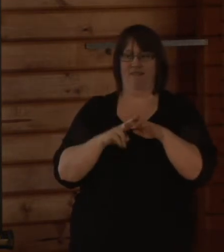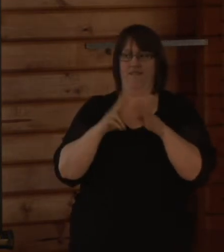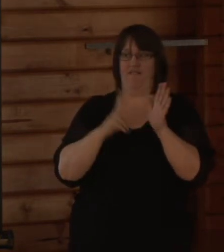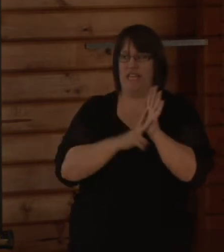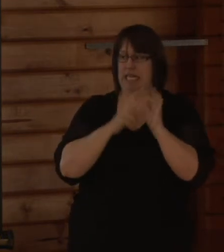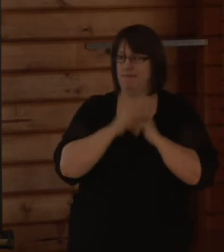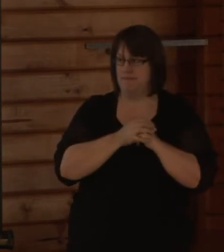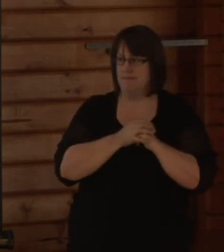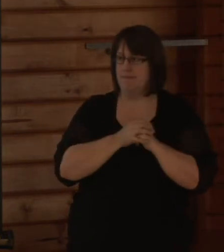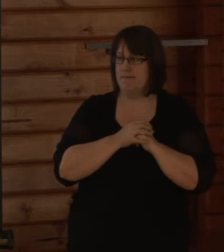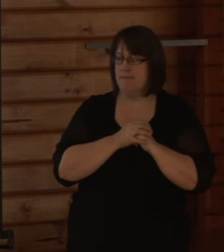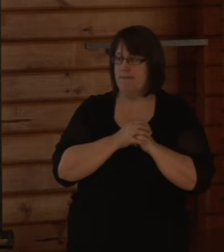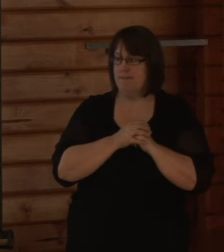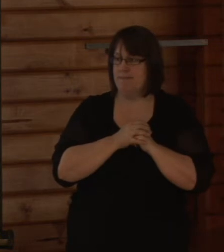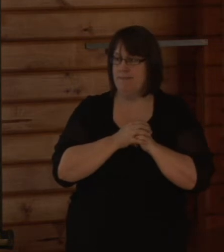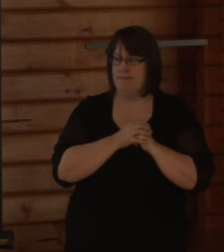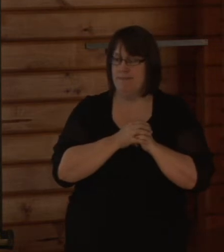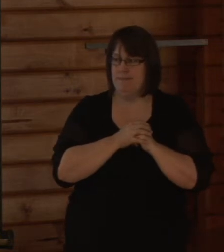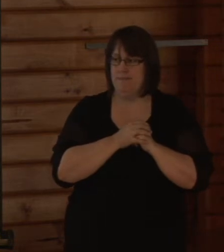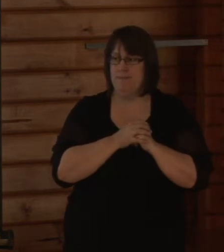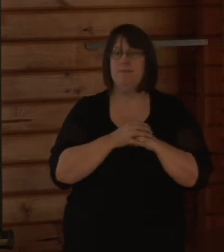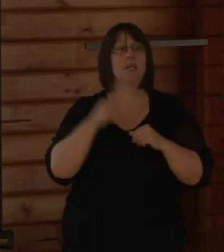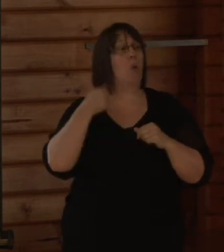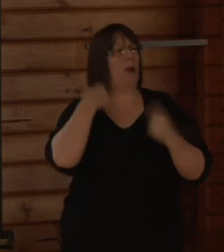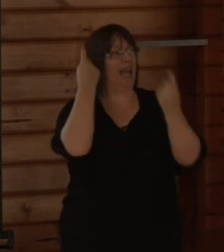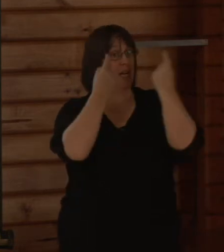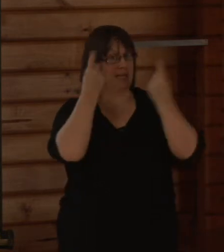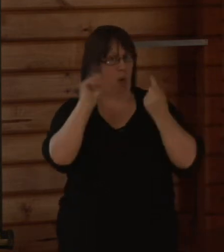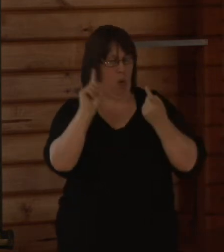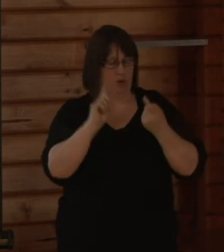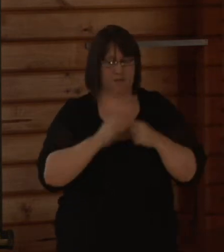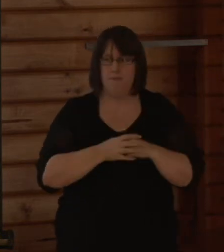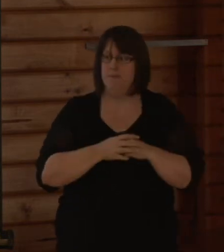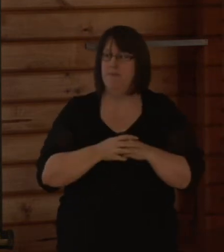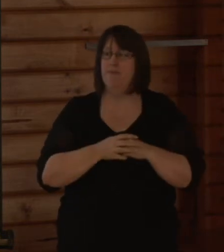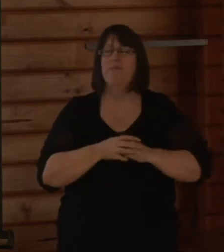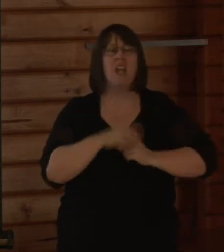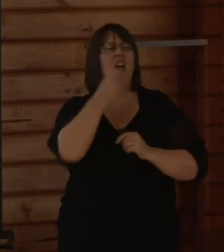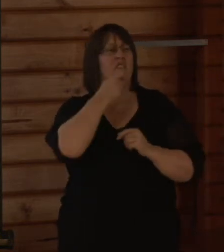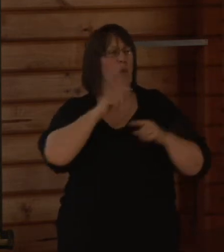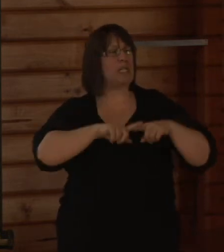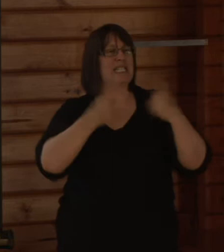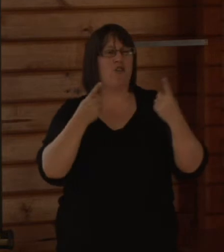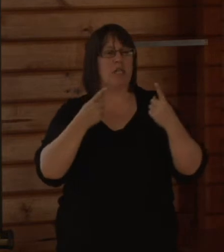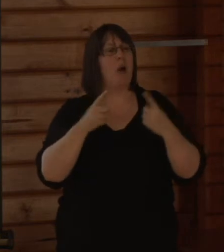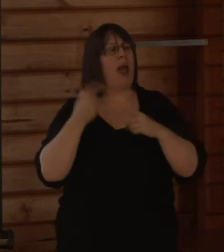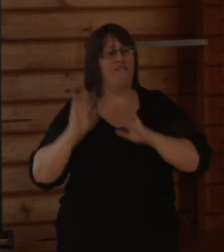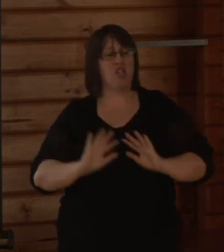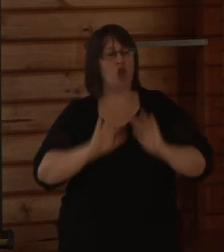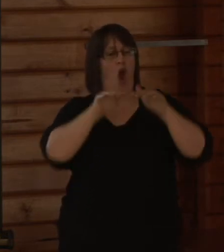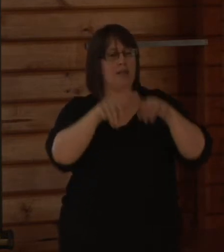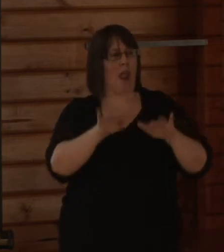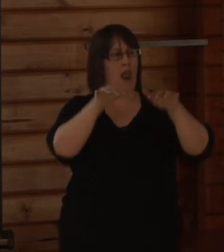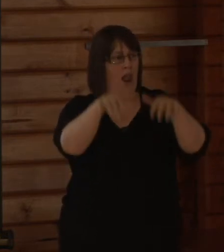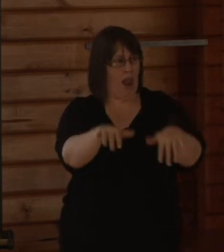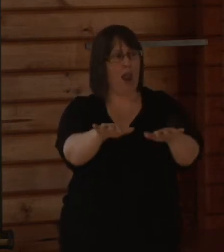In terms of the flooding that we are considering, there are a number of forms of flooding. There's tidal flooding as